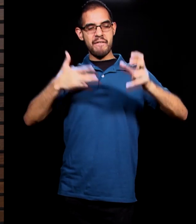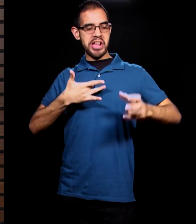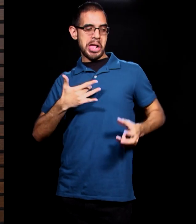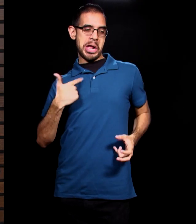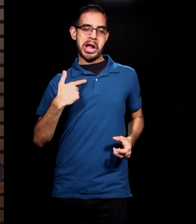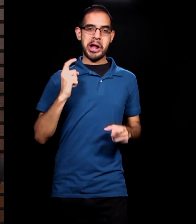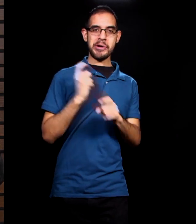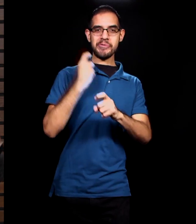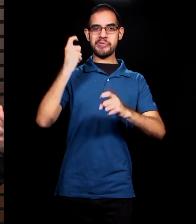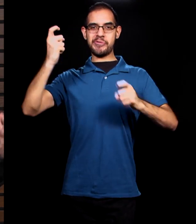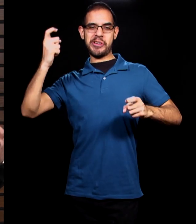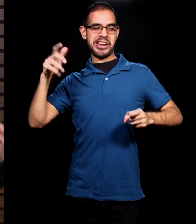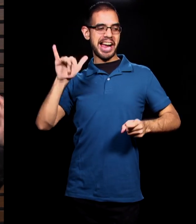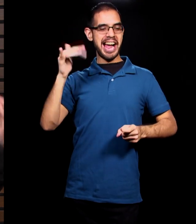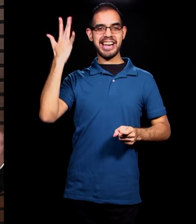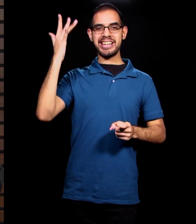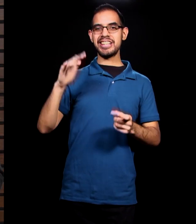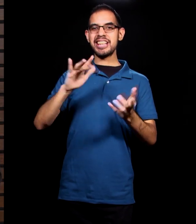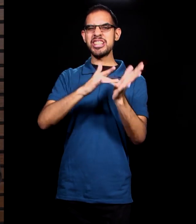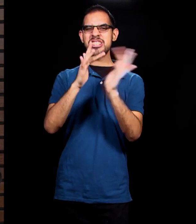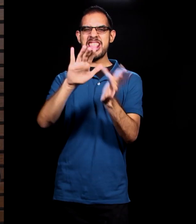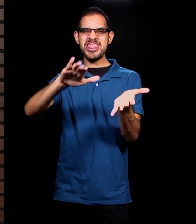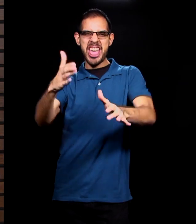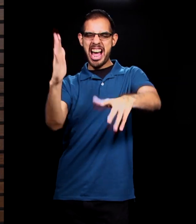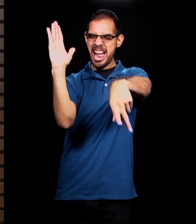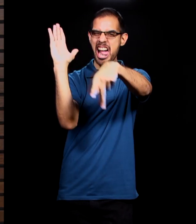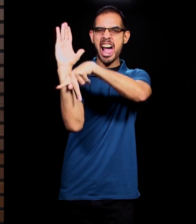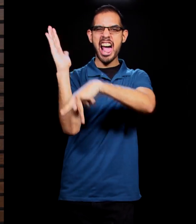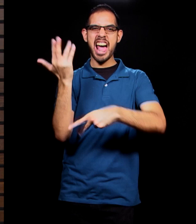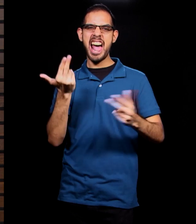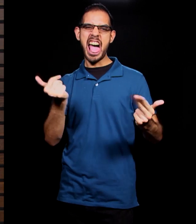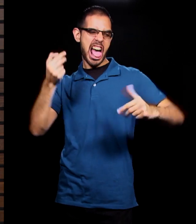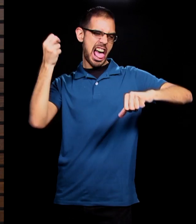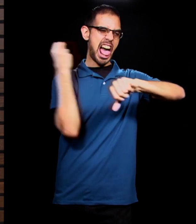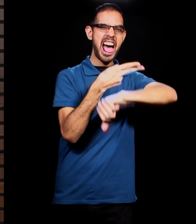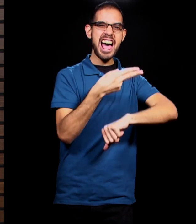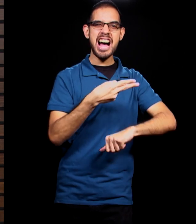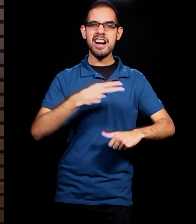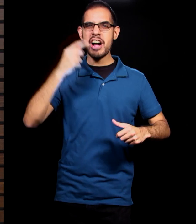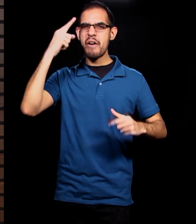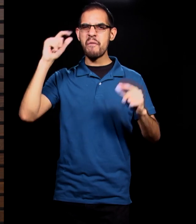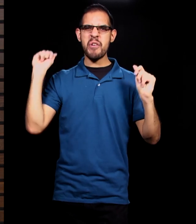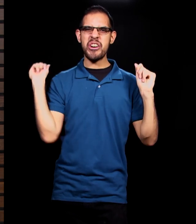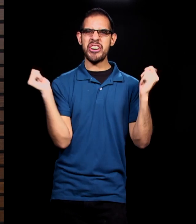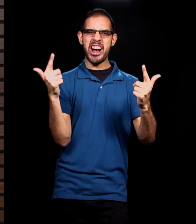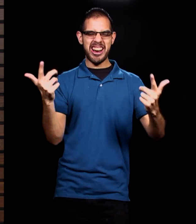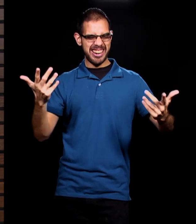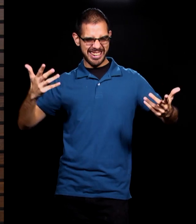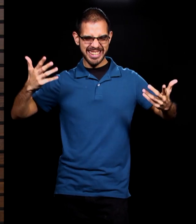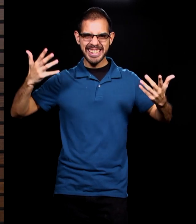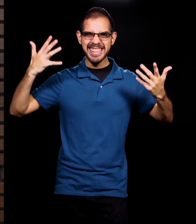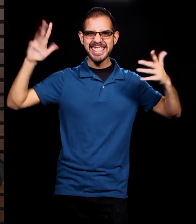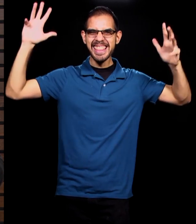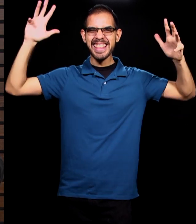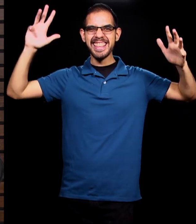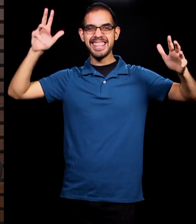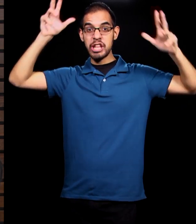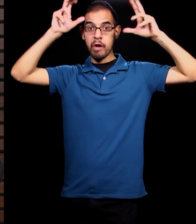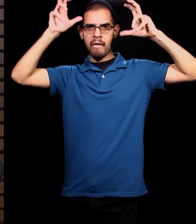the cross that Satan believes he's accomplished what he's lusted after for all of his existence, this status of